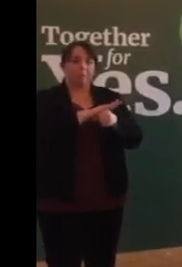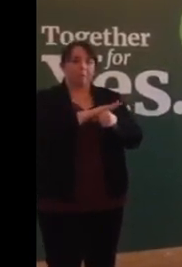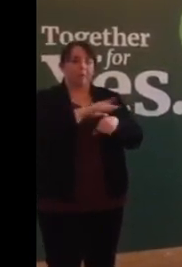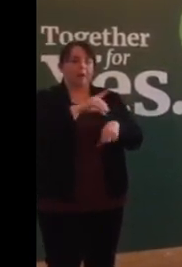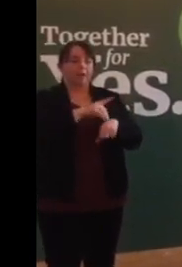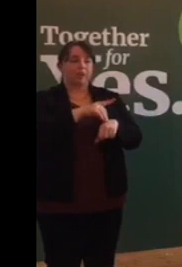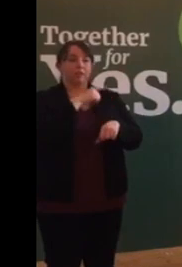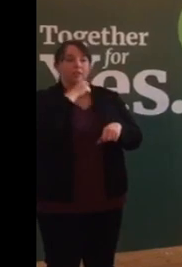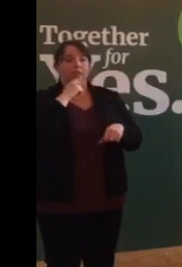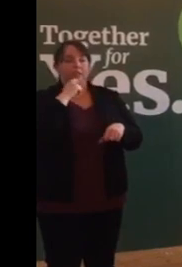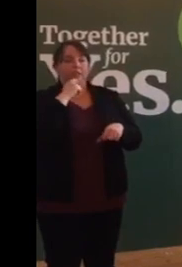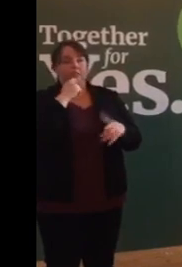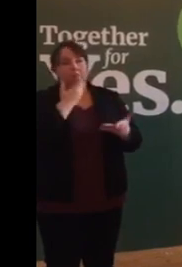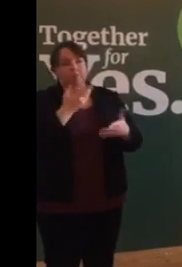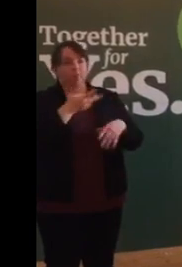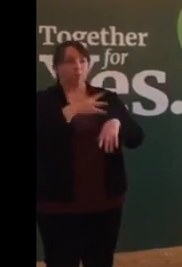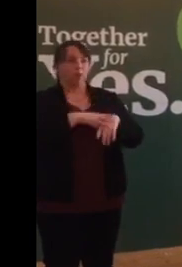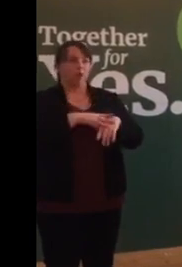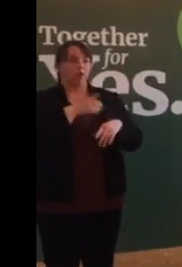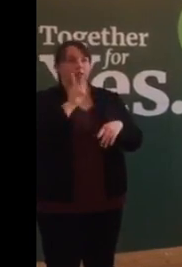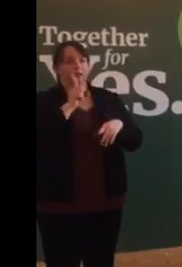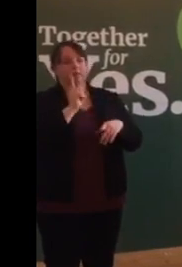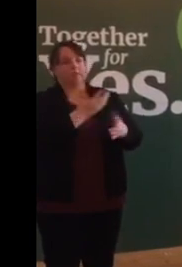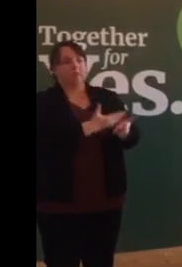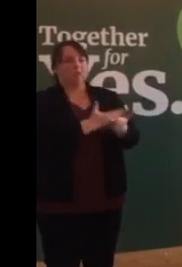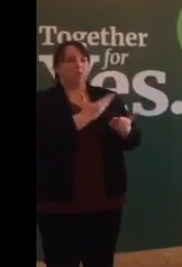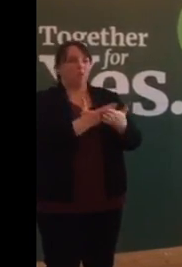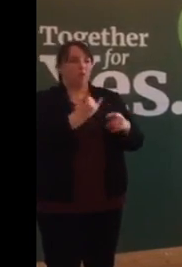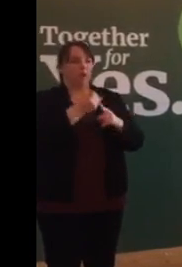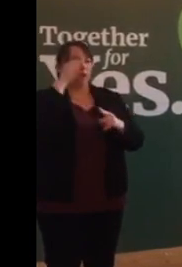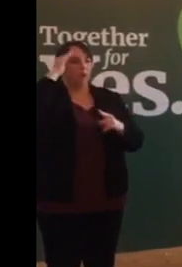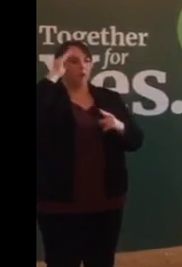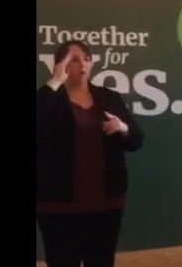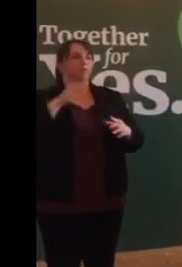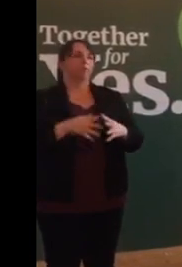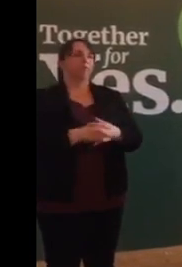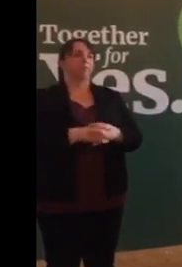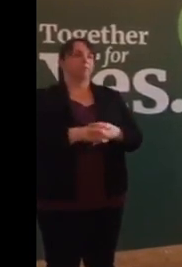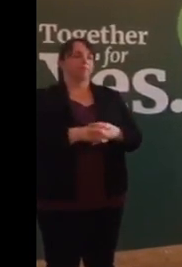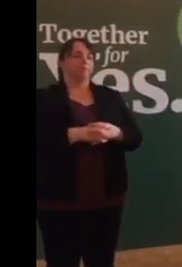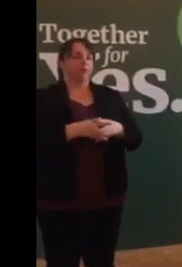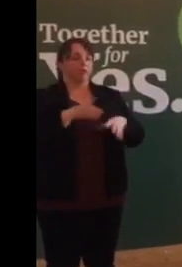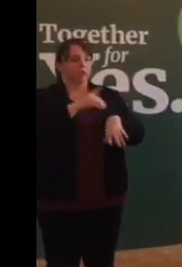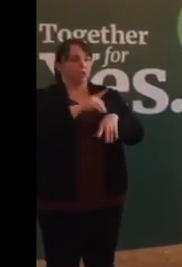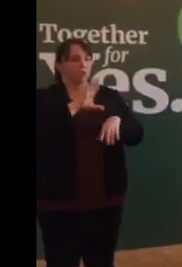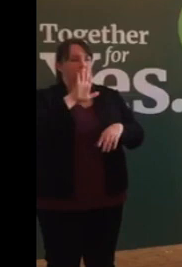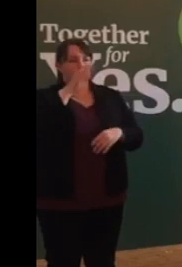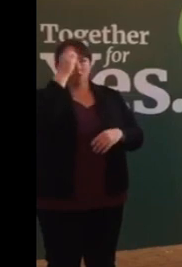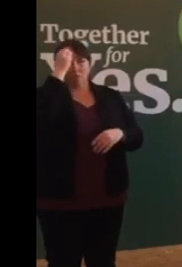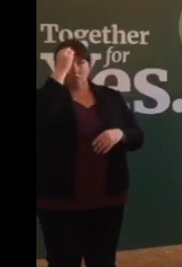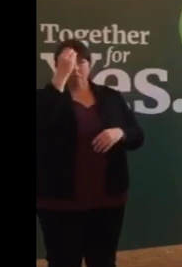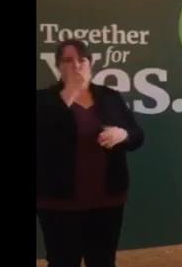answered, Well, that's the law in this country. And doctors have to obey the law.